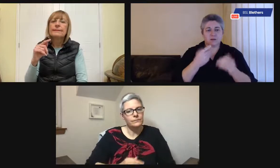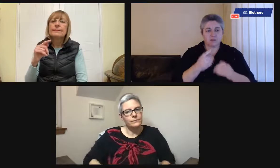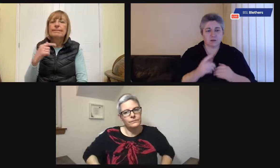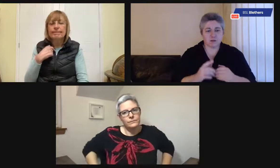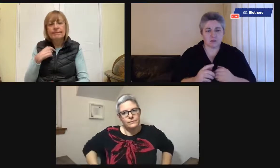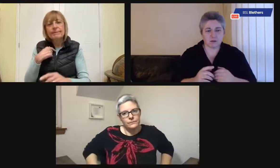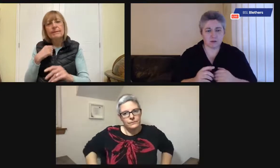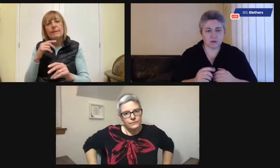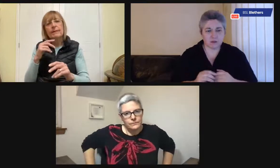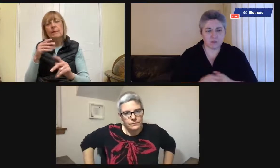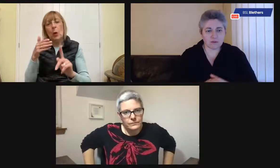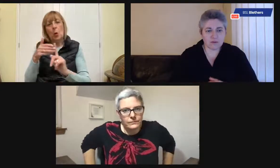with communication around eating.